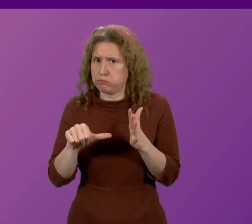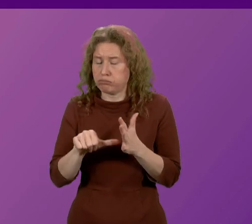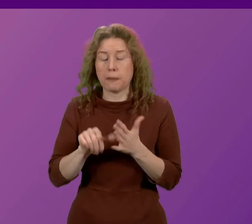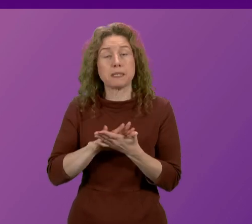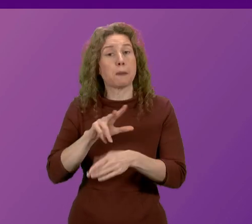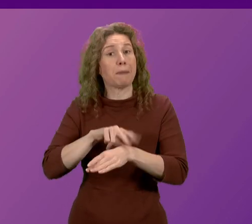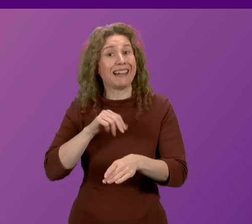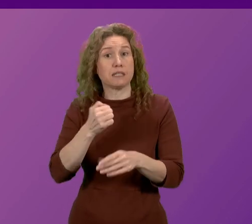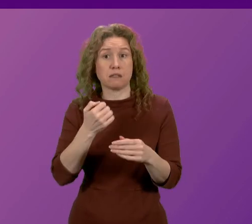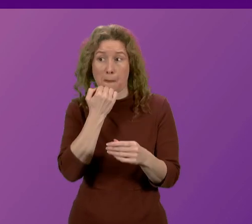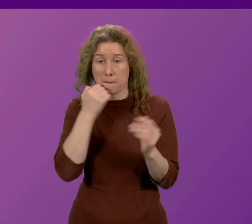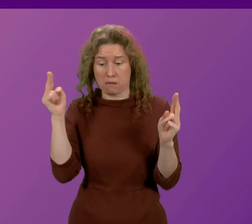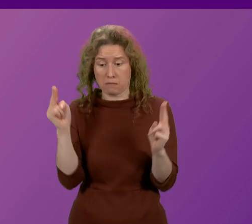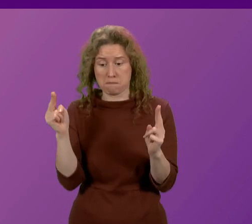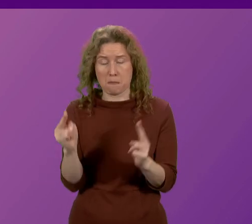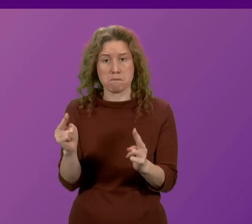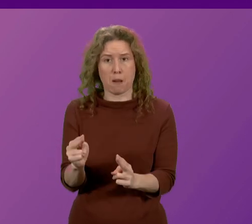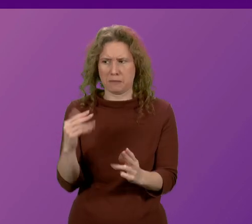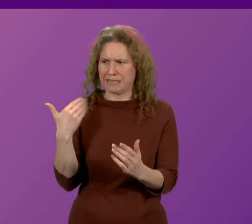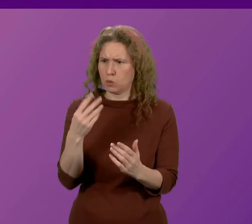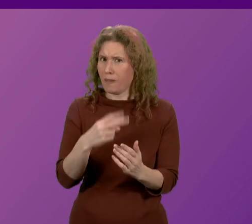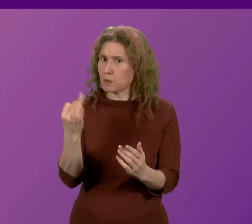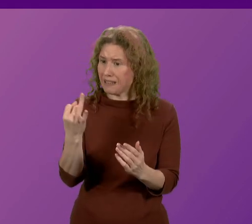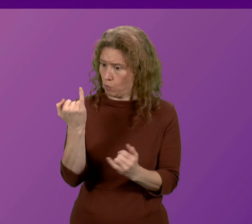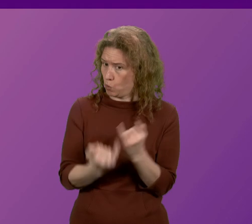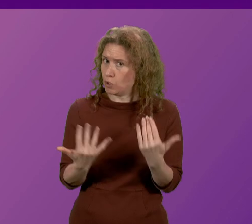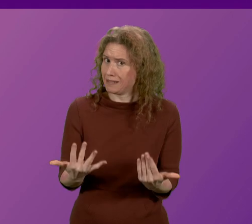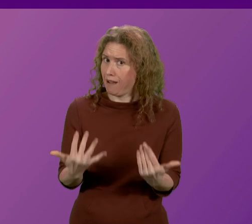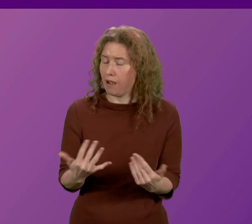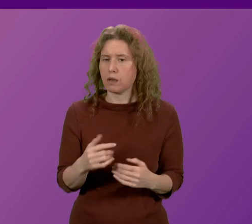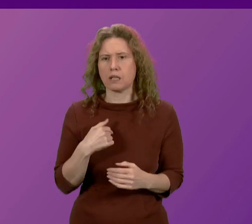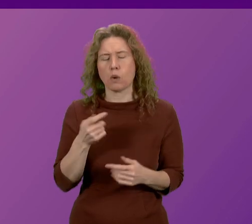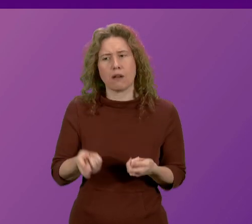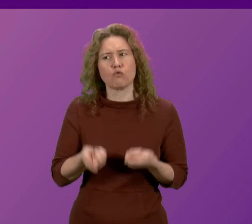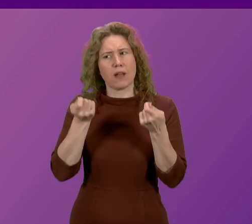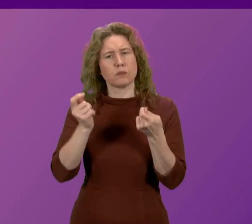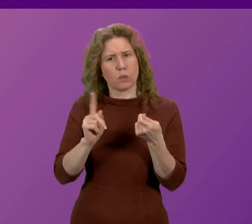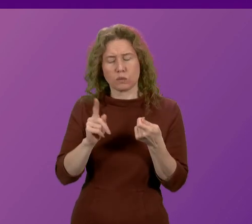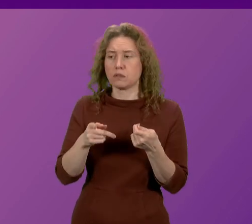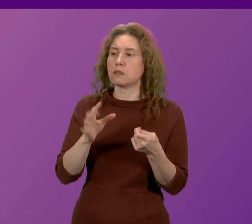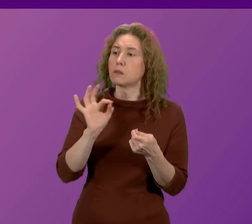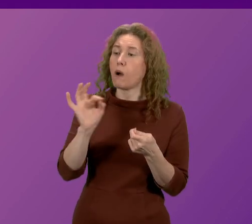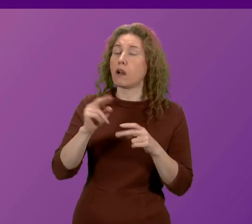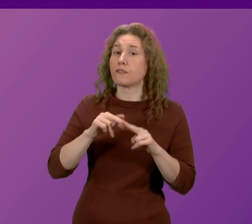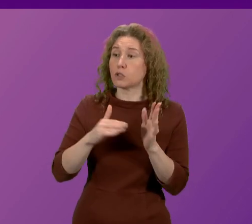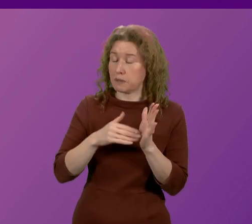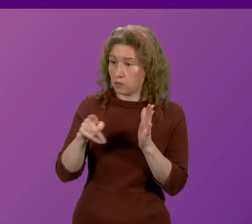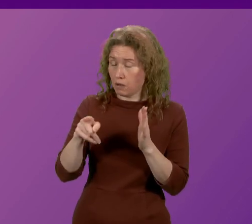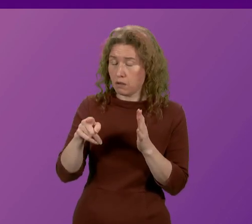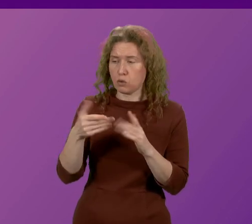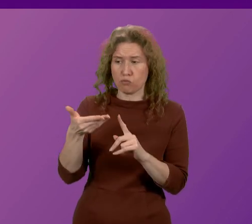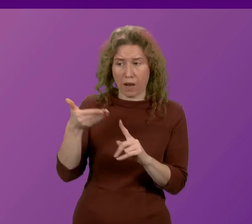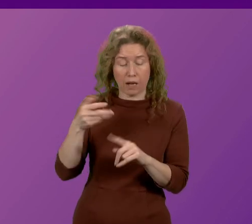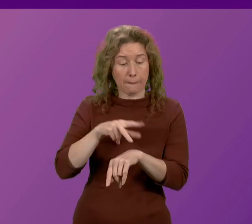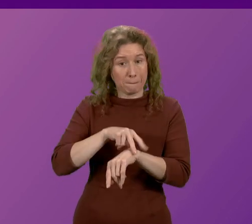numbers are at their lowest since 2007. Therefore, I would like to ask the First Minister if he recognises